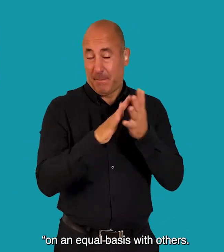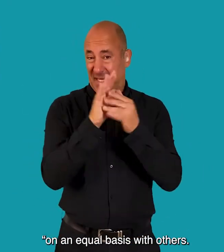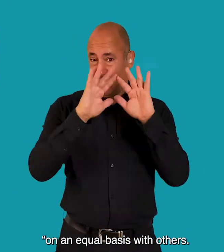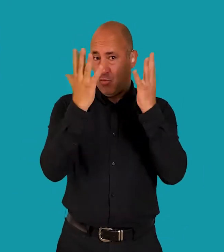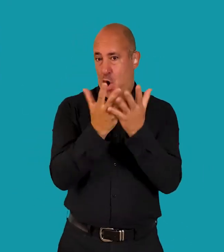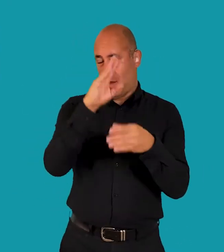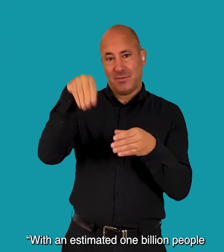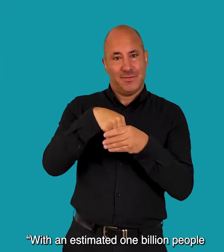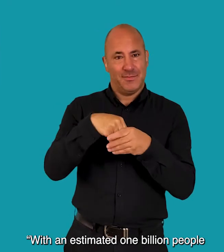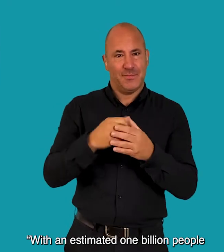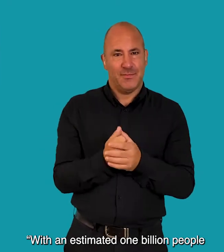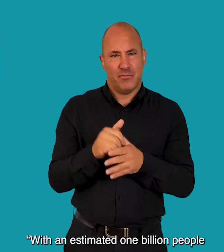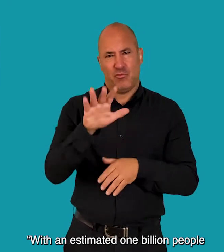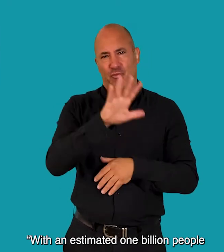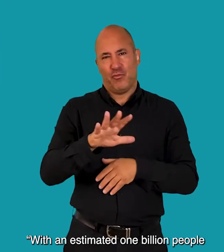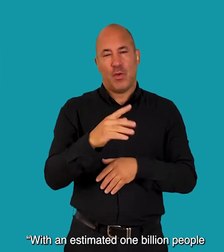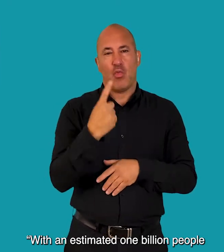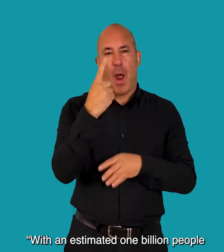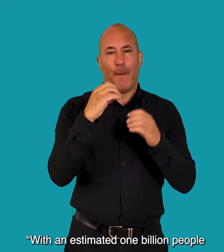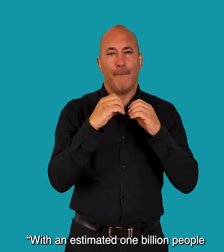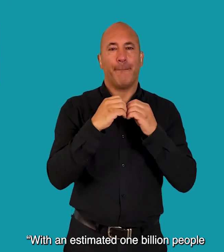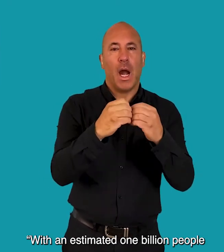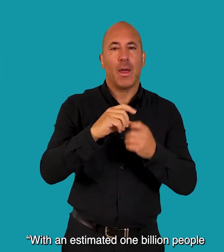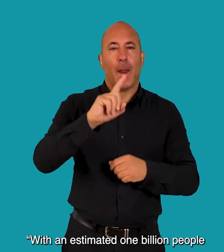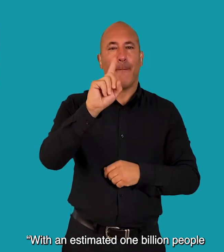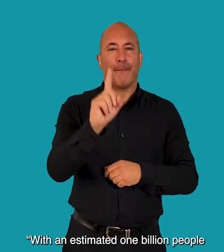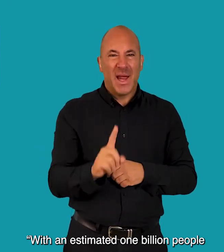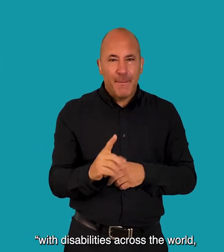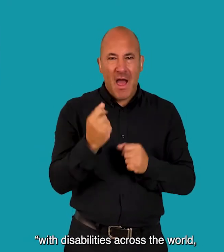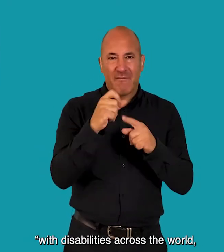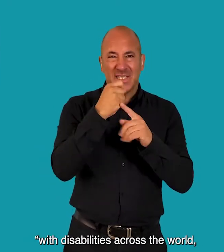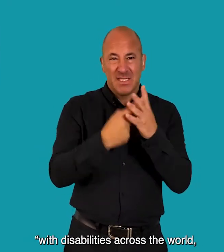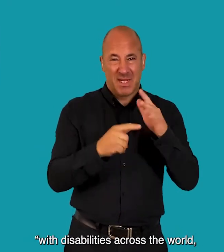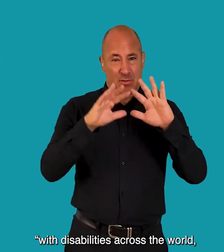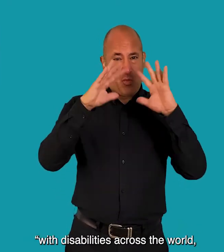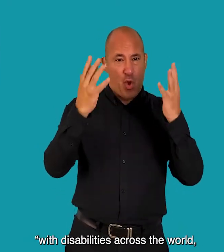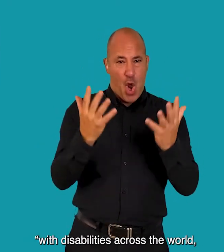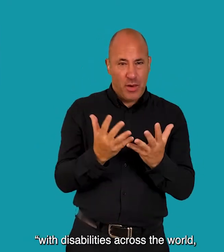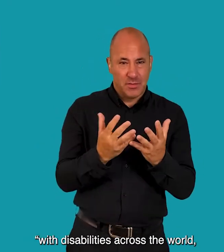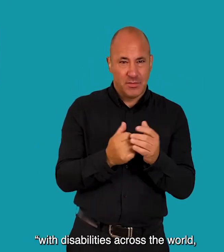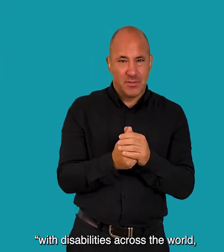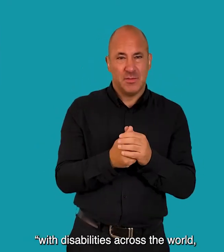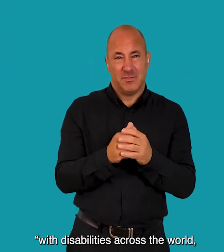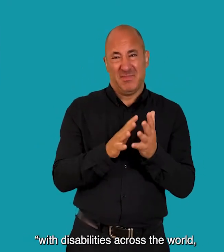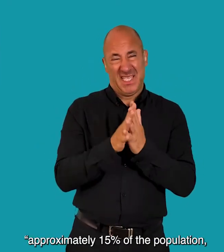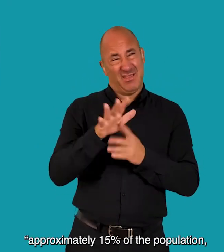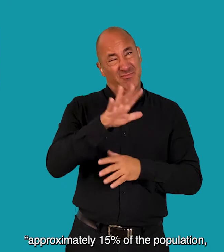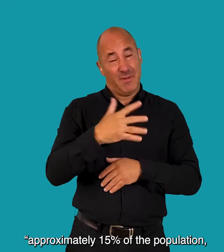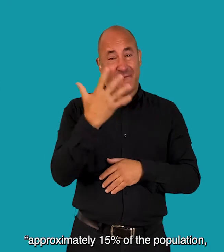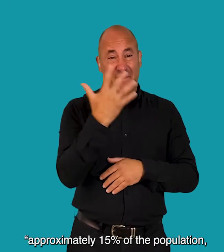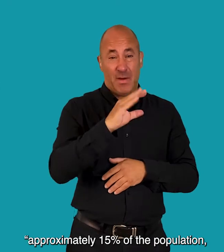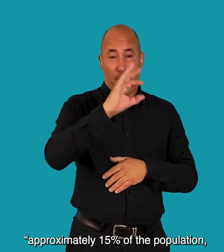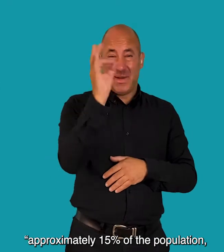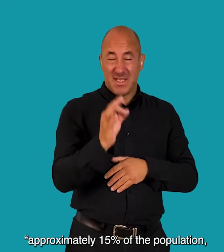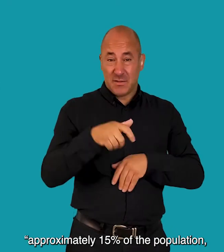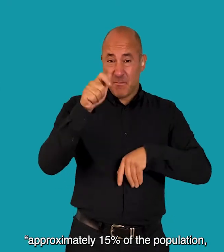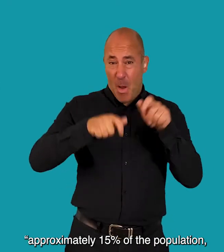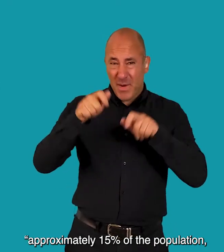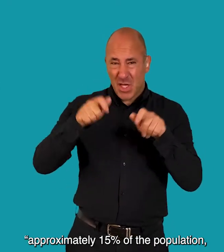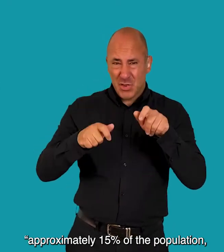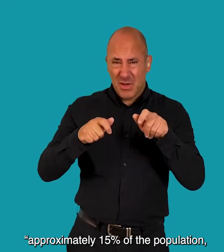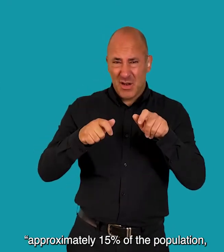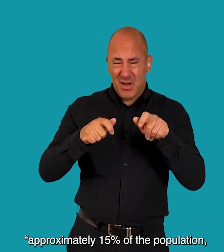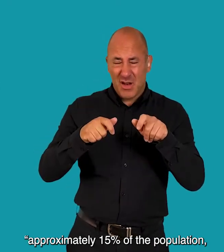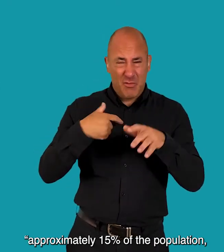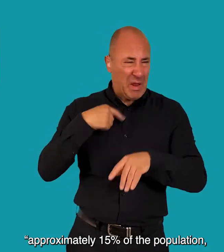others With an estimated 1 billion people with disabilities across the world, approximately 15%